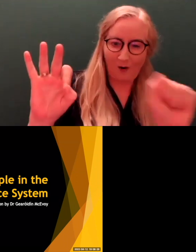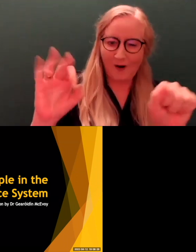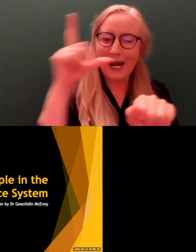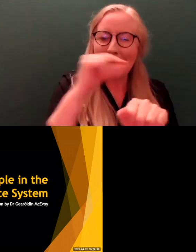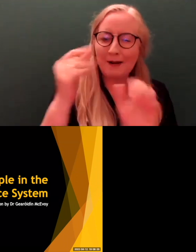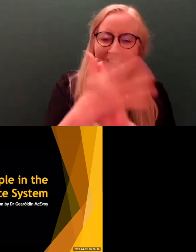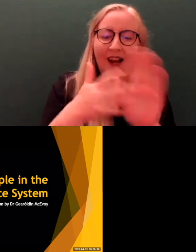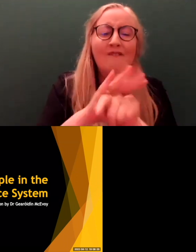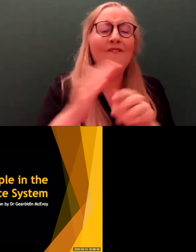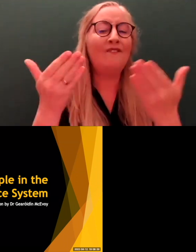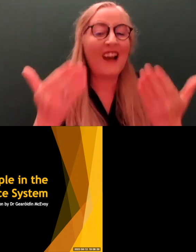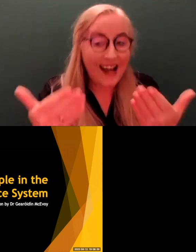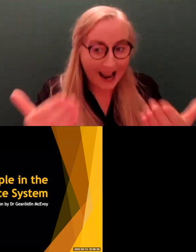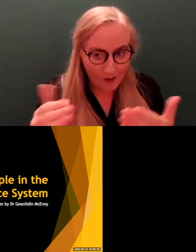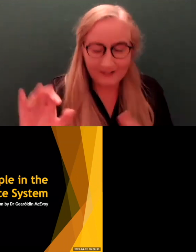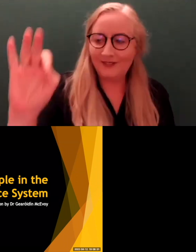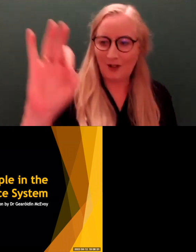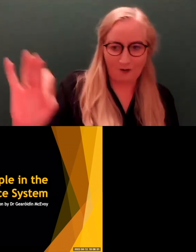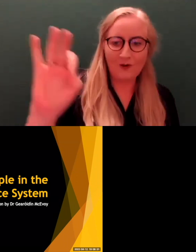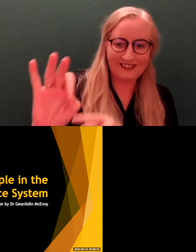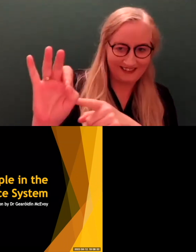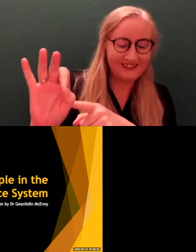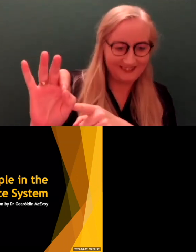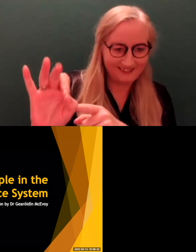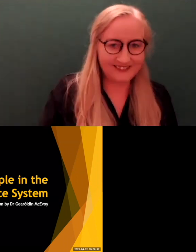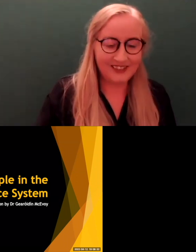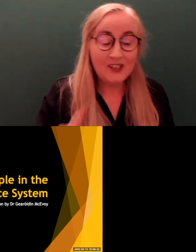this is what it is. So, thank you all for being here.